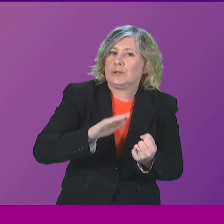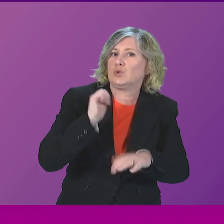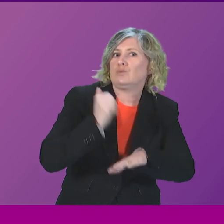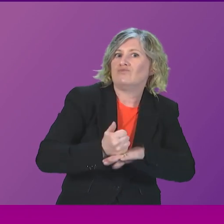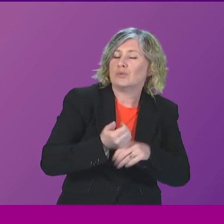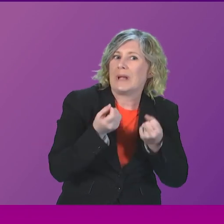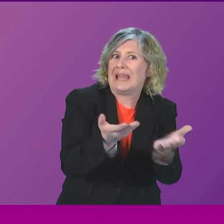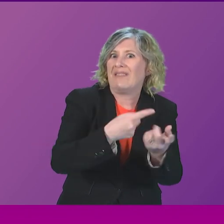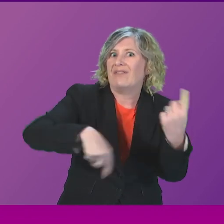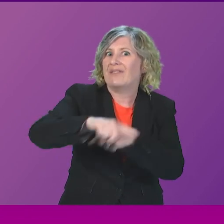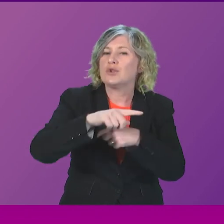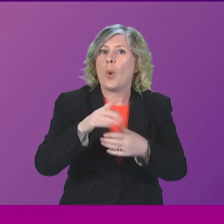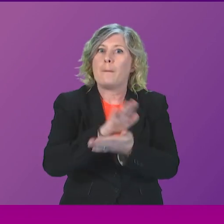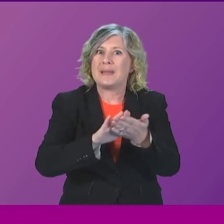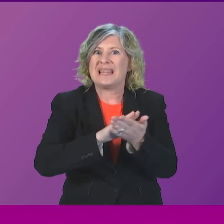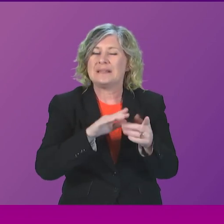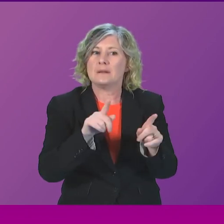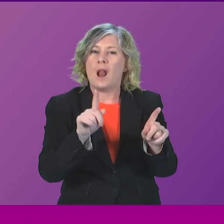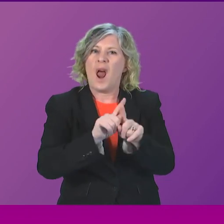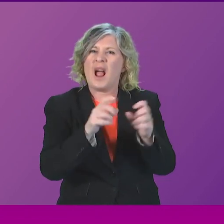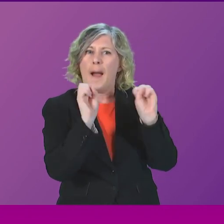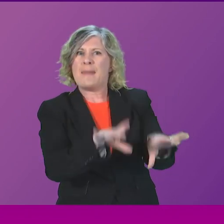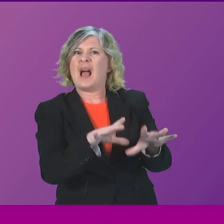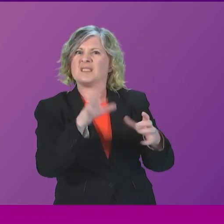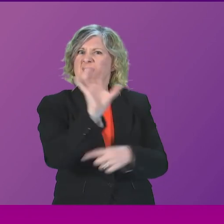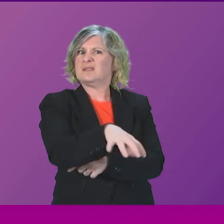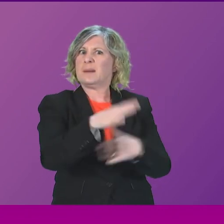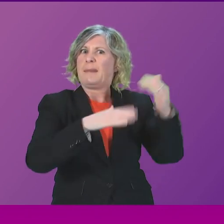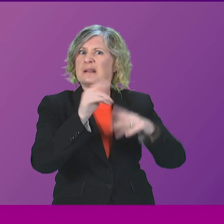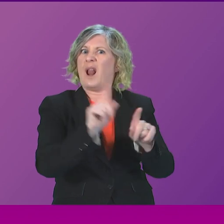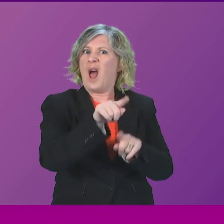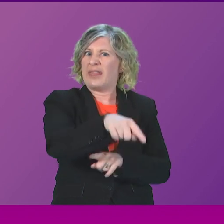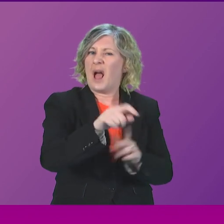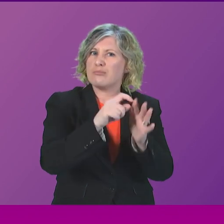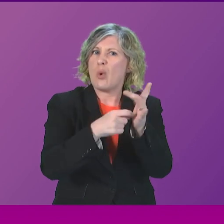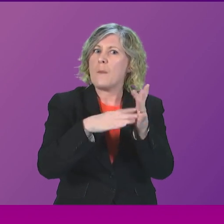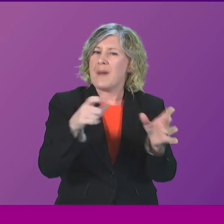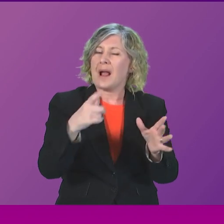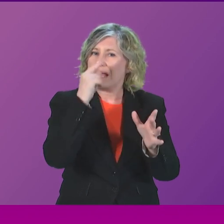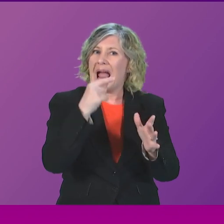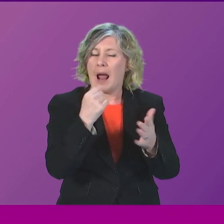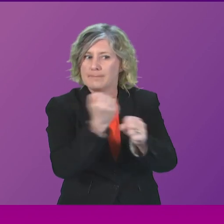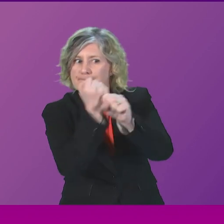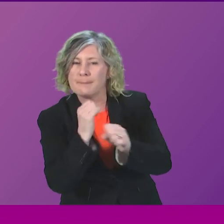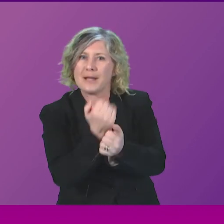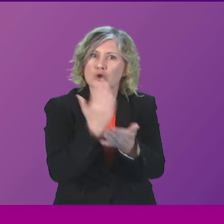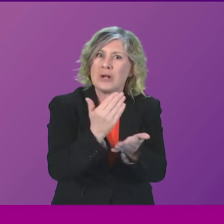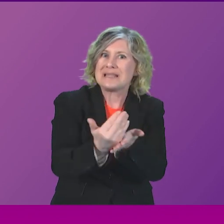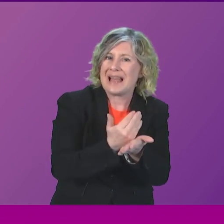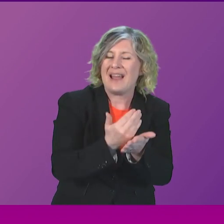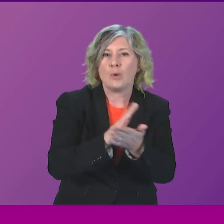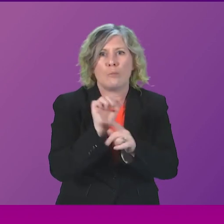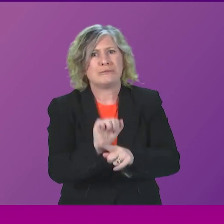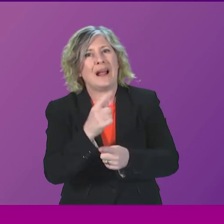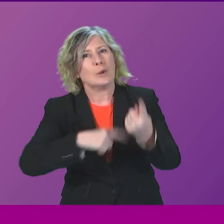to take action on sites such as Promat and Springburn to better protect our communities? First Minister. I am grateful to Bob Dorris for